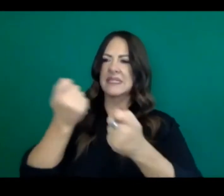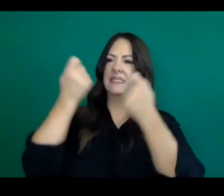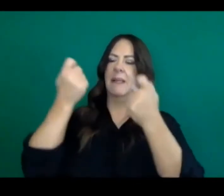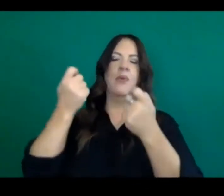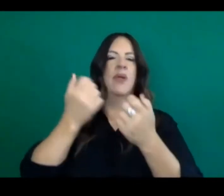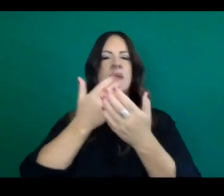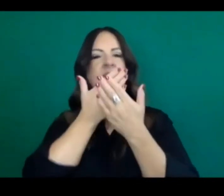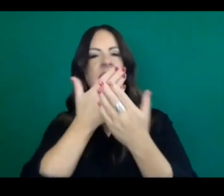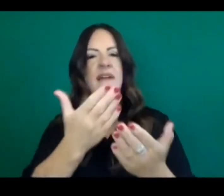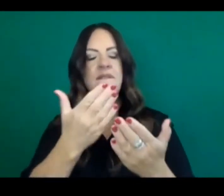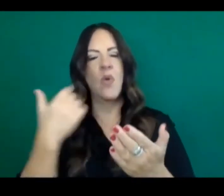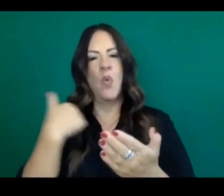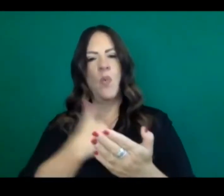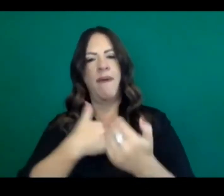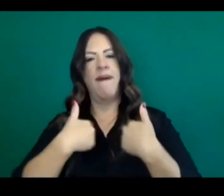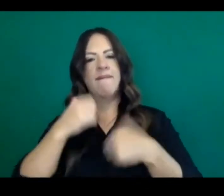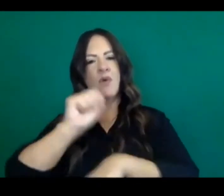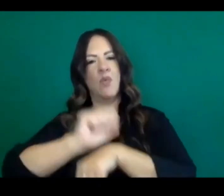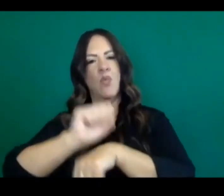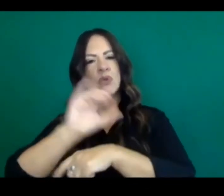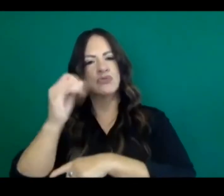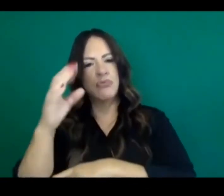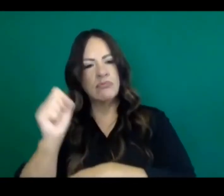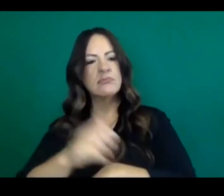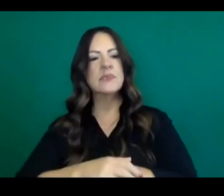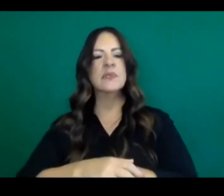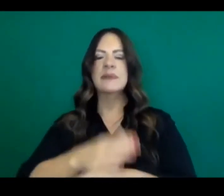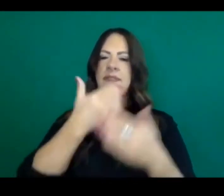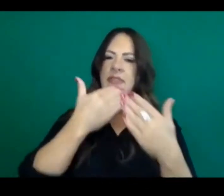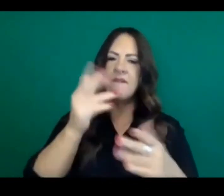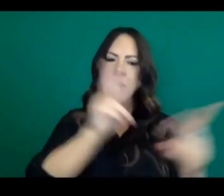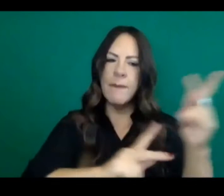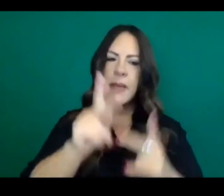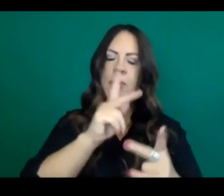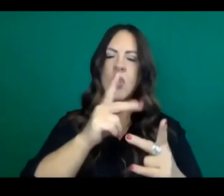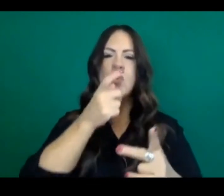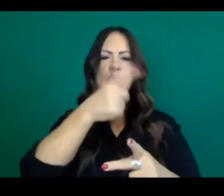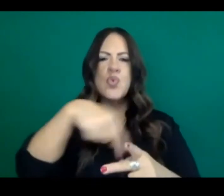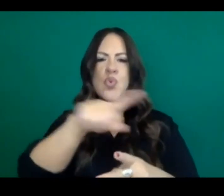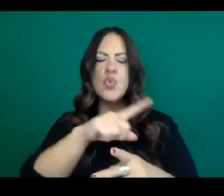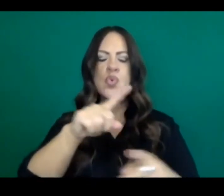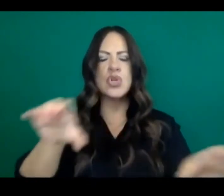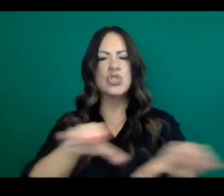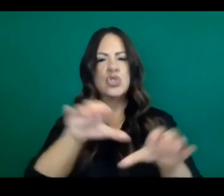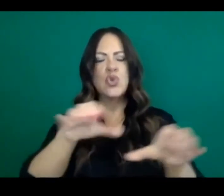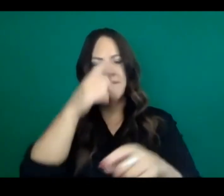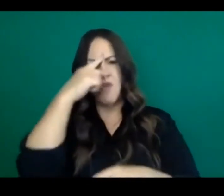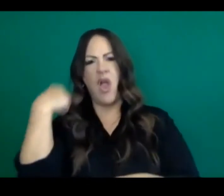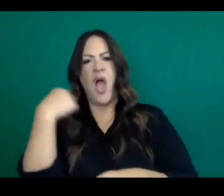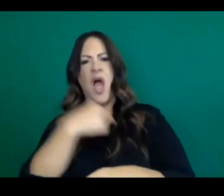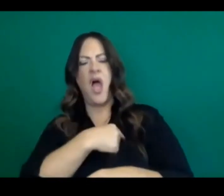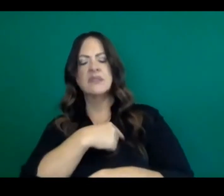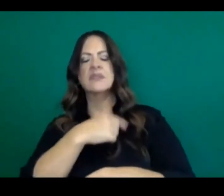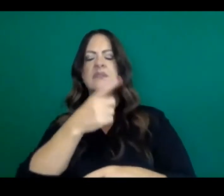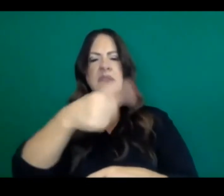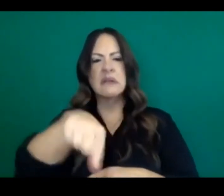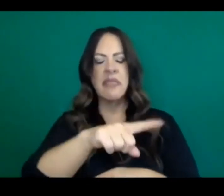but to make sure that workers are protected and wearing that mask, making sure that as we gather